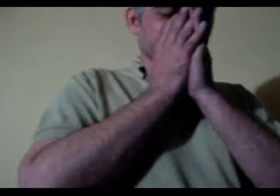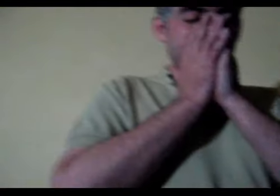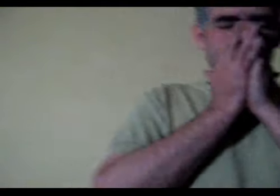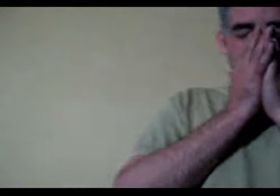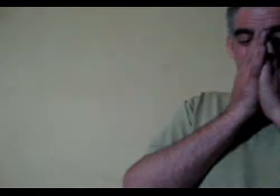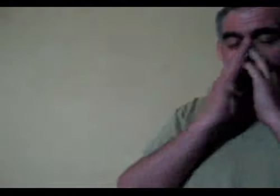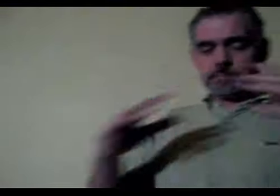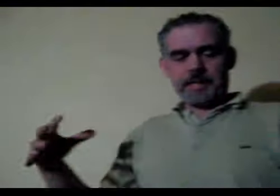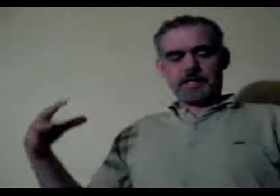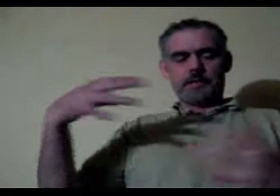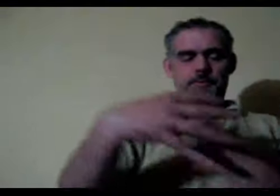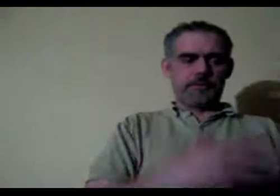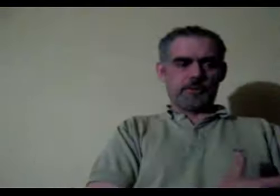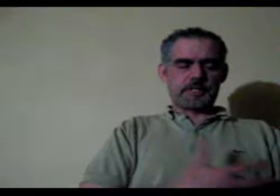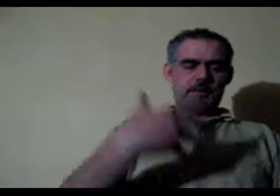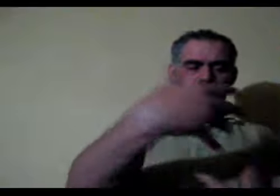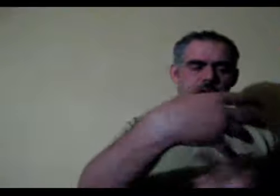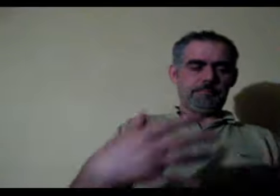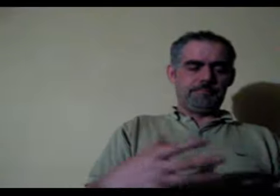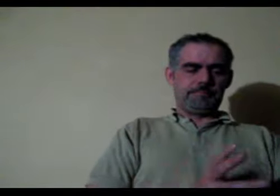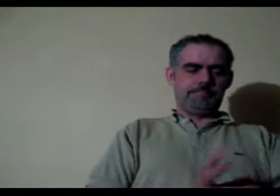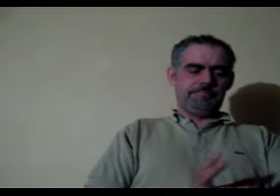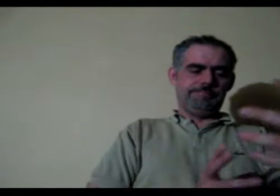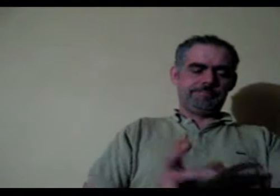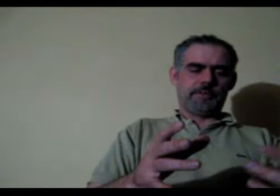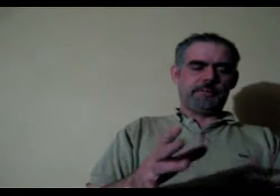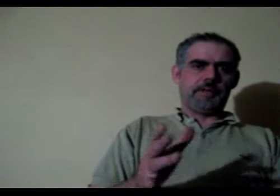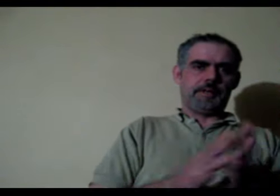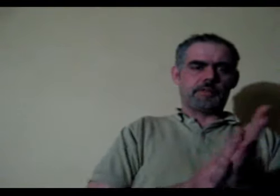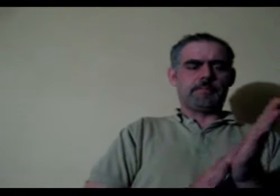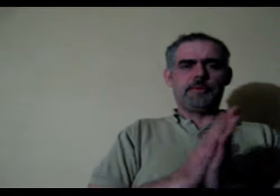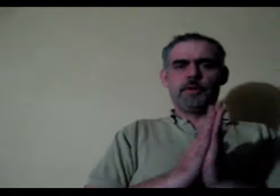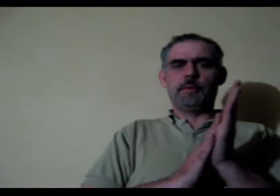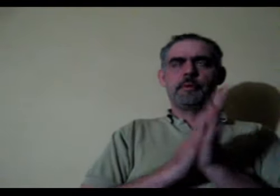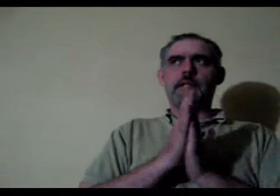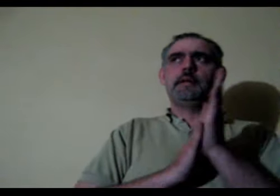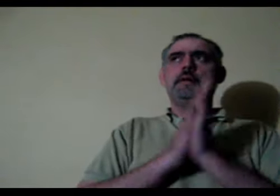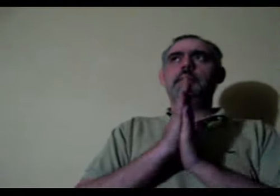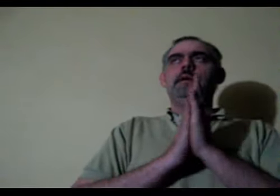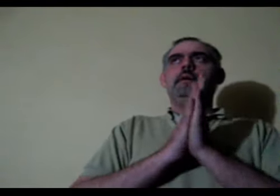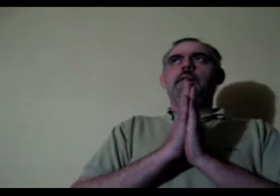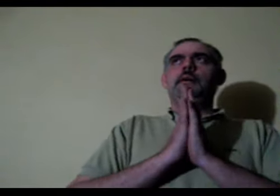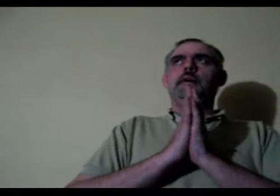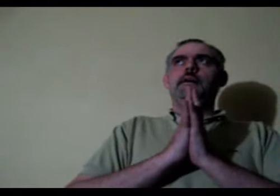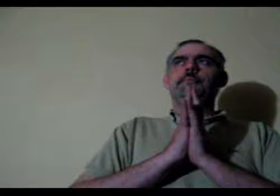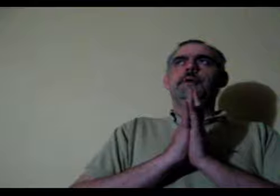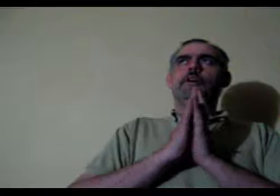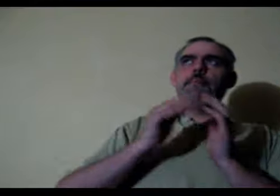sort of connected a few thoughts I already had on the concept of the human brain and got me